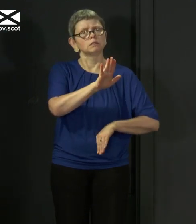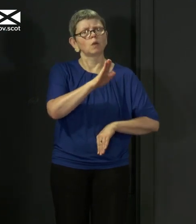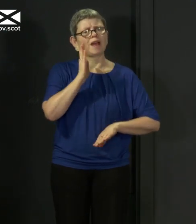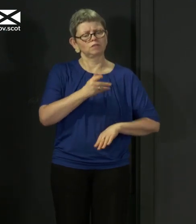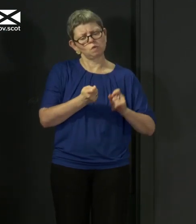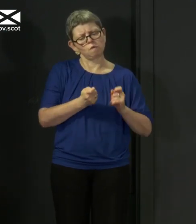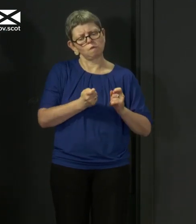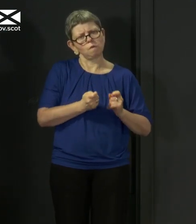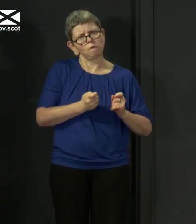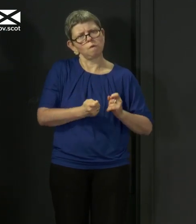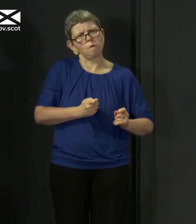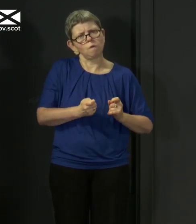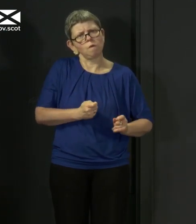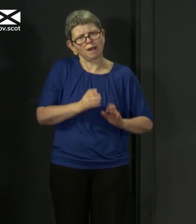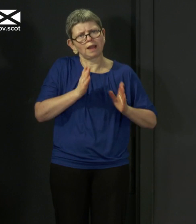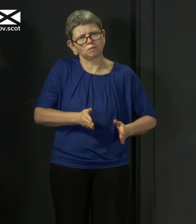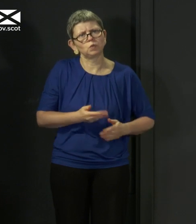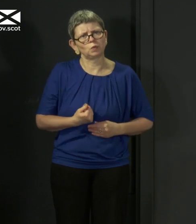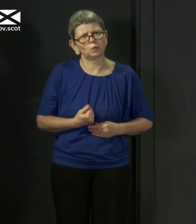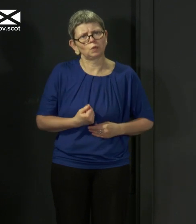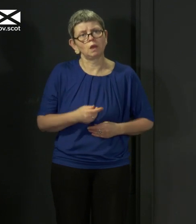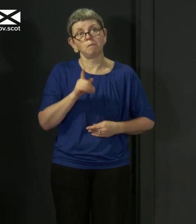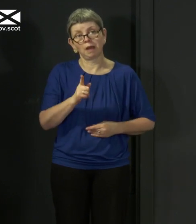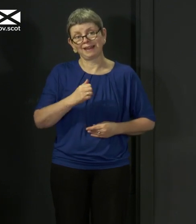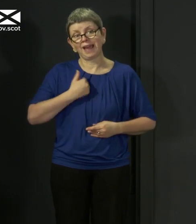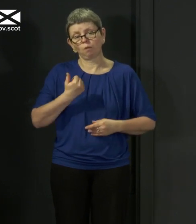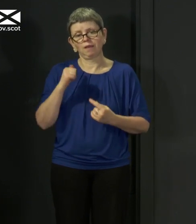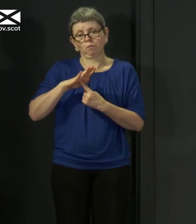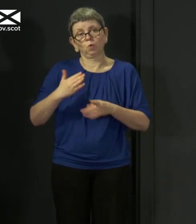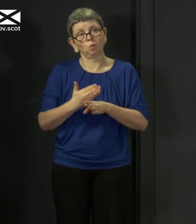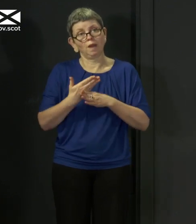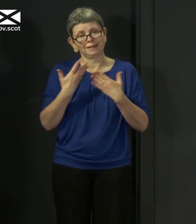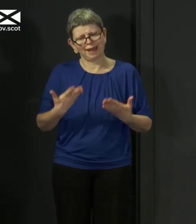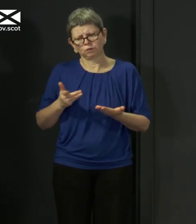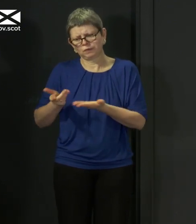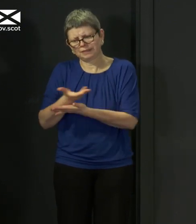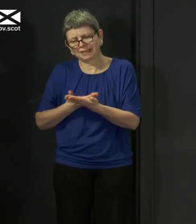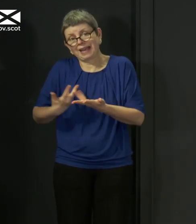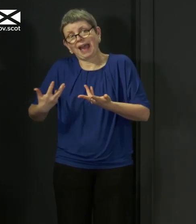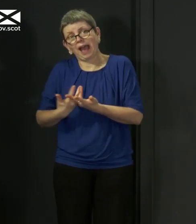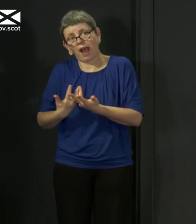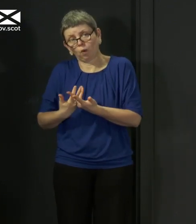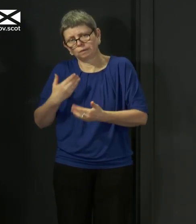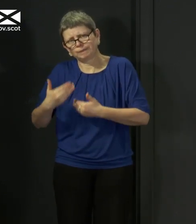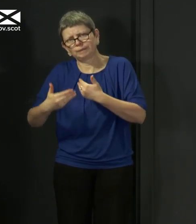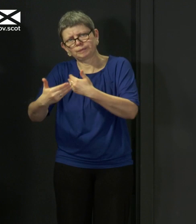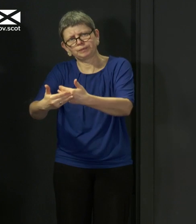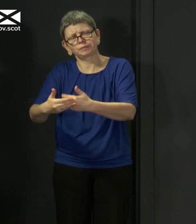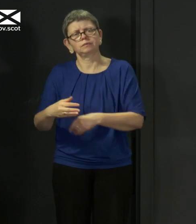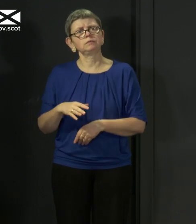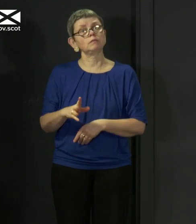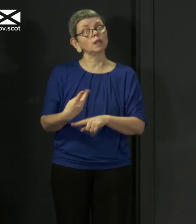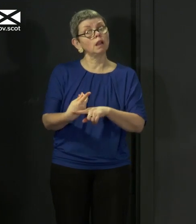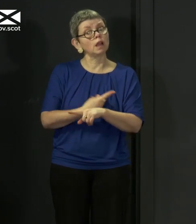important and necessary to do that work now, and we are doing that work now. And as I said last week, I think it is really important